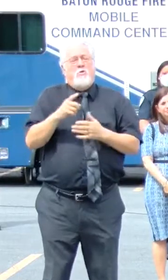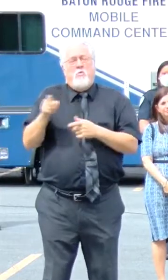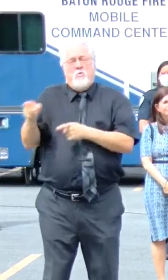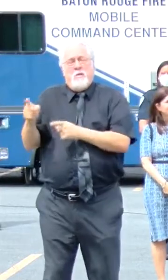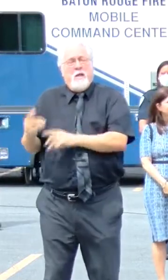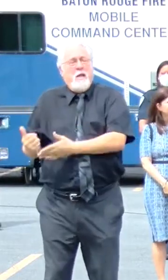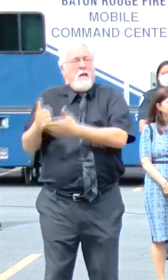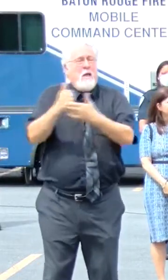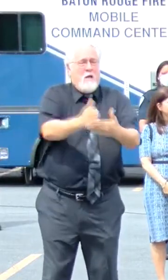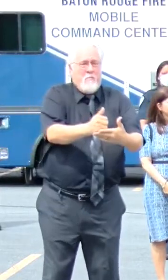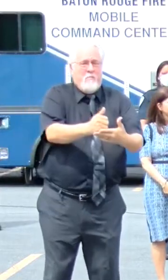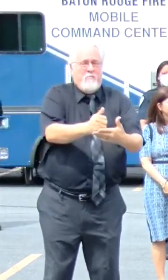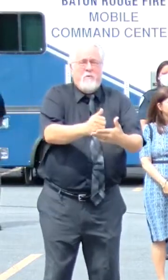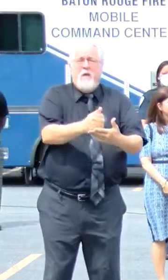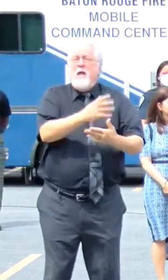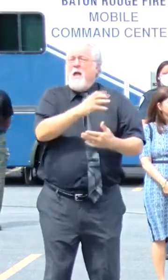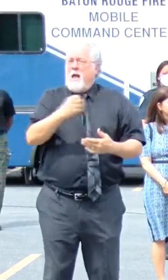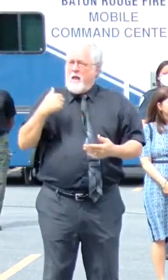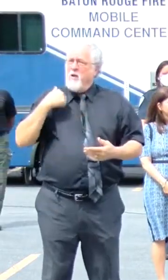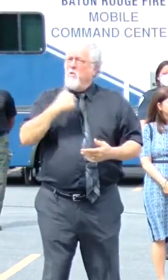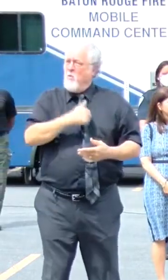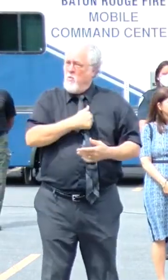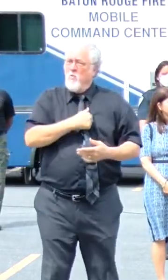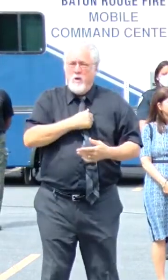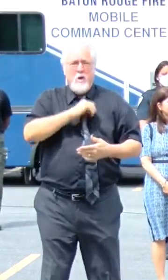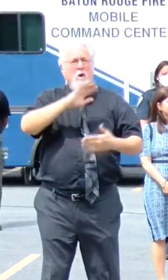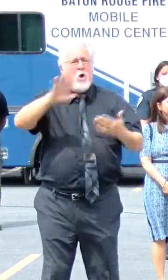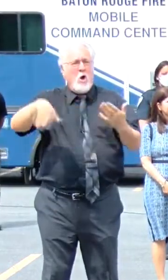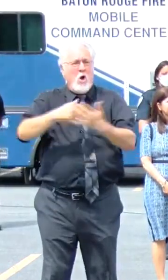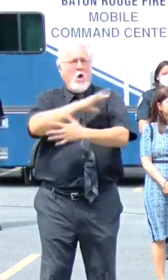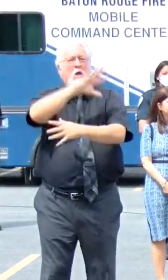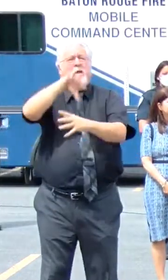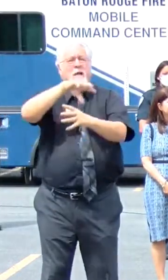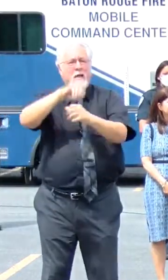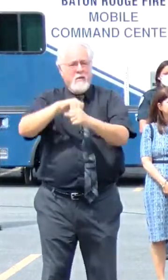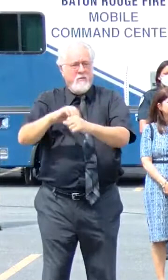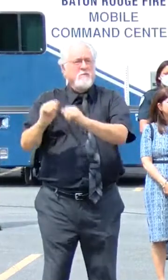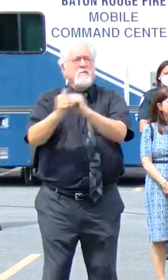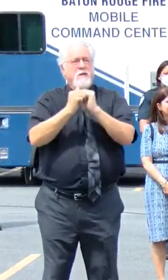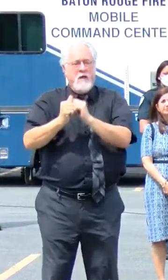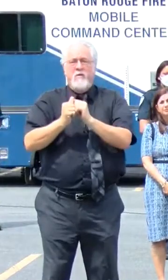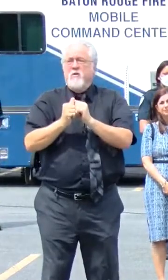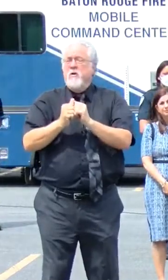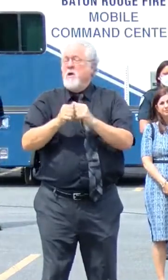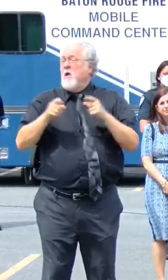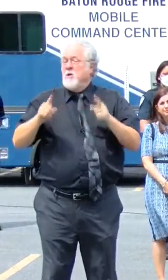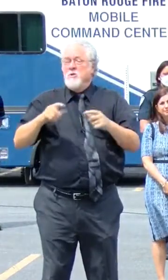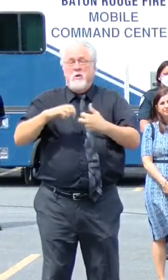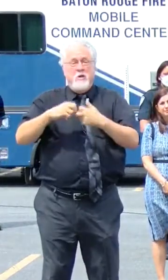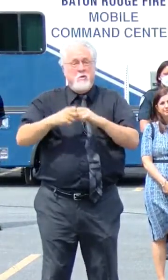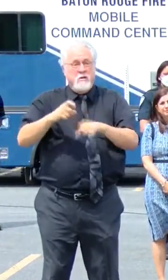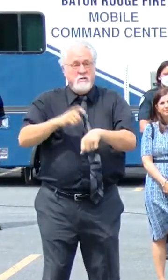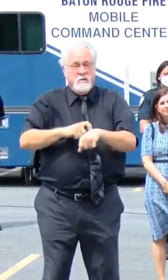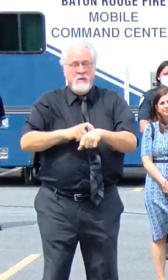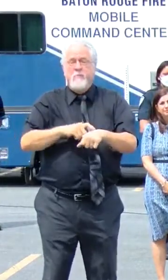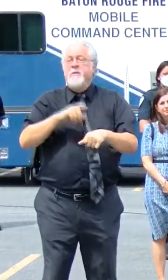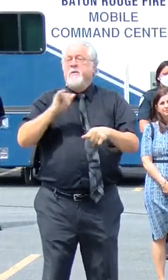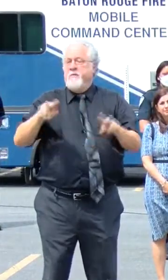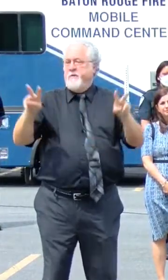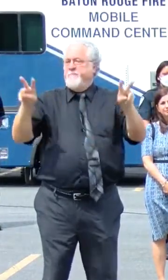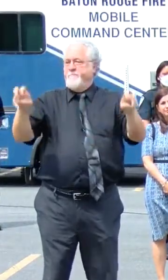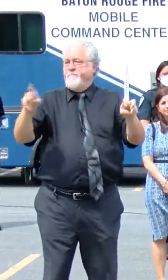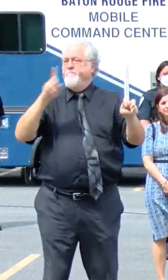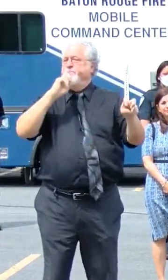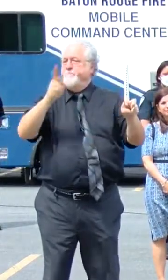can do to help. And we are all in this together. And in a time of crisis, this statement does hold